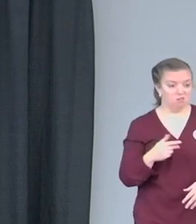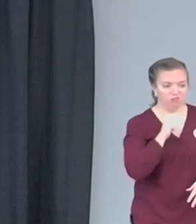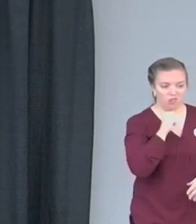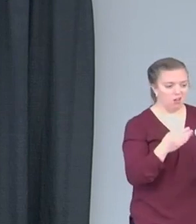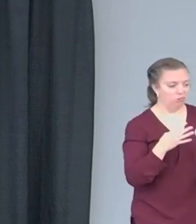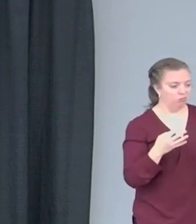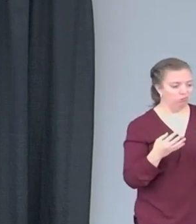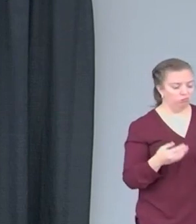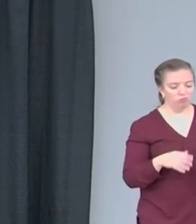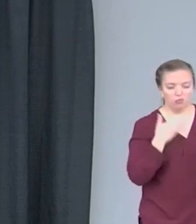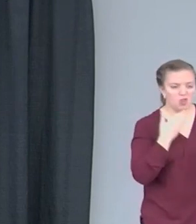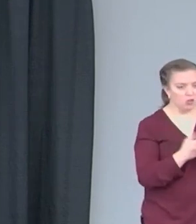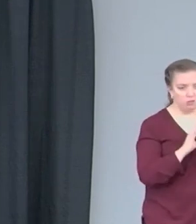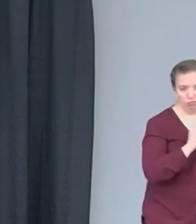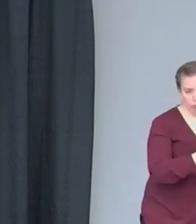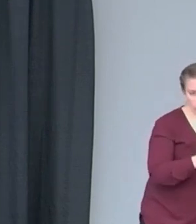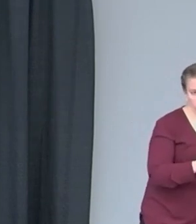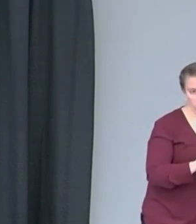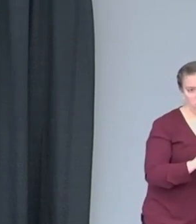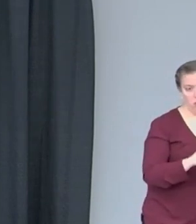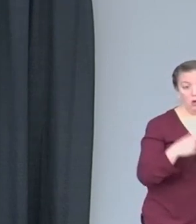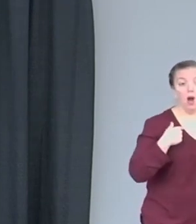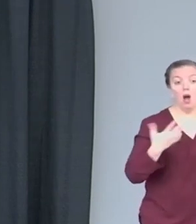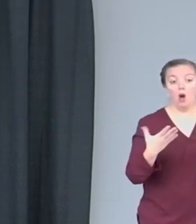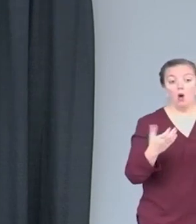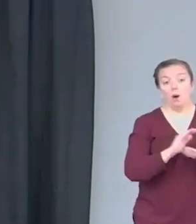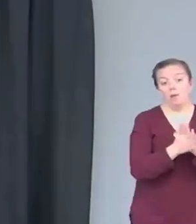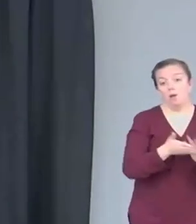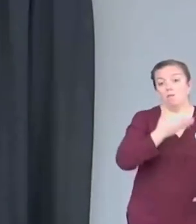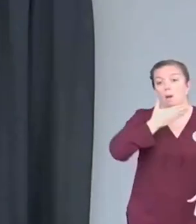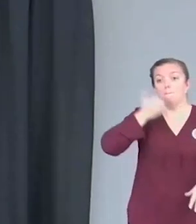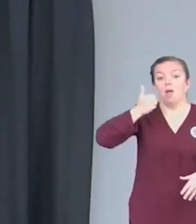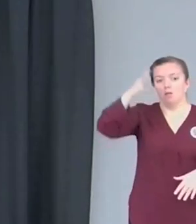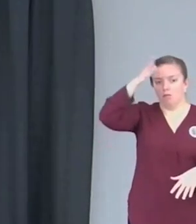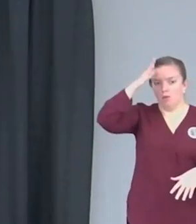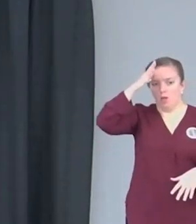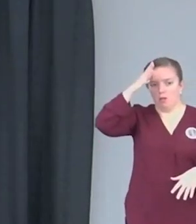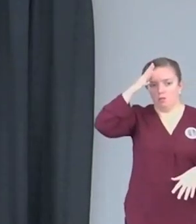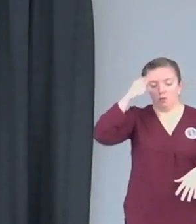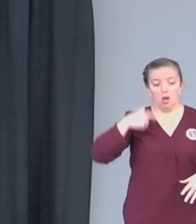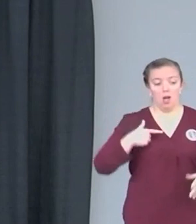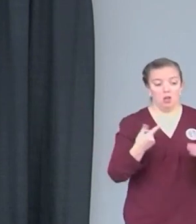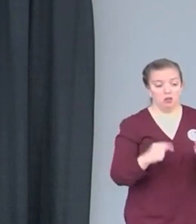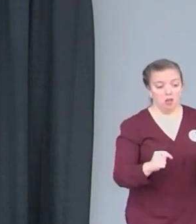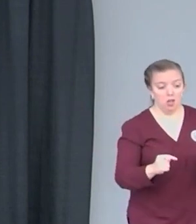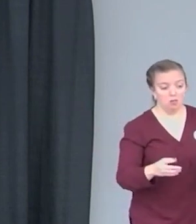could be. I didn't have my father in my life. So I took up to try to get custody.